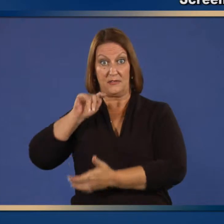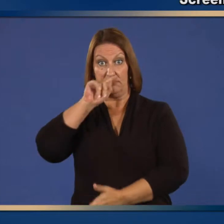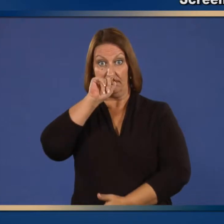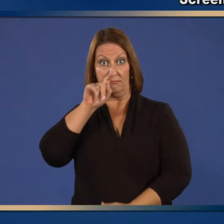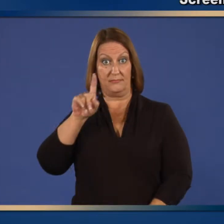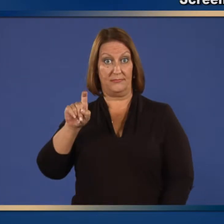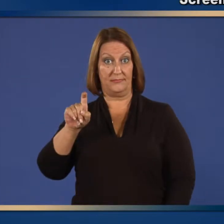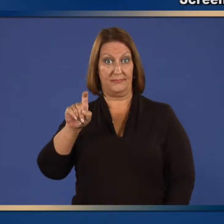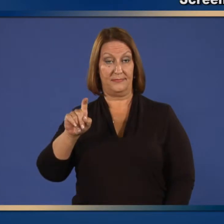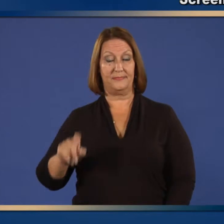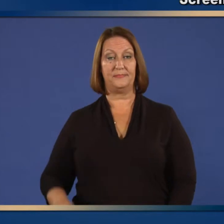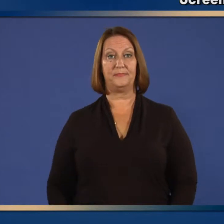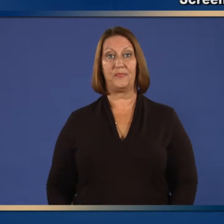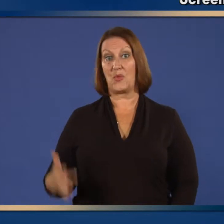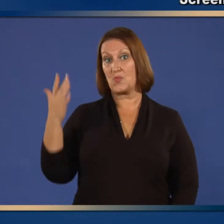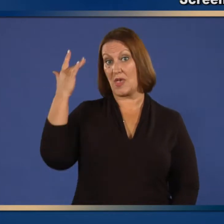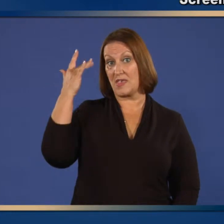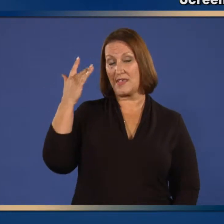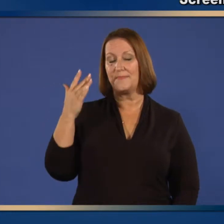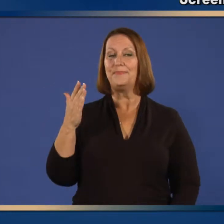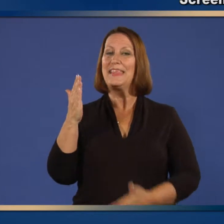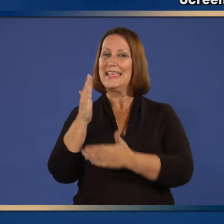influenza vaccine? 3.